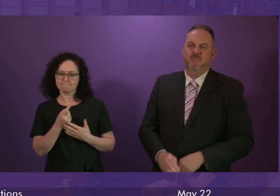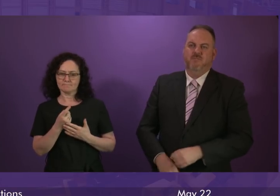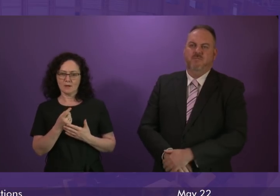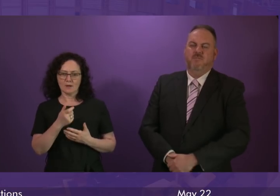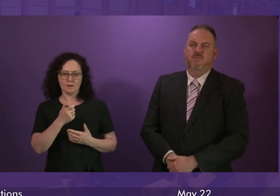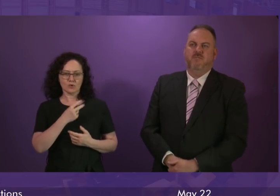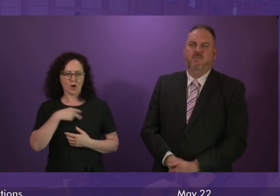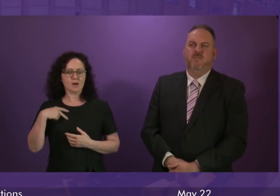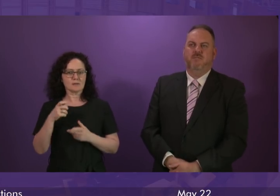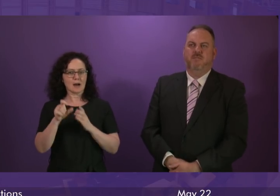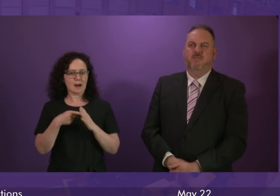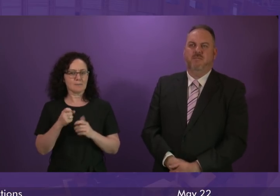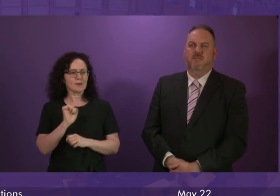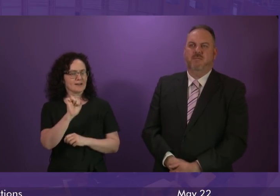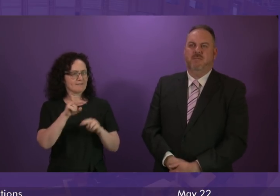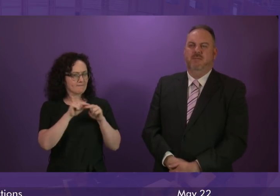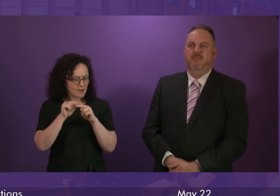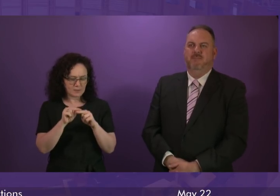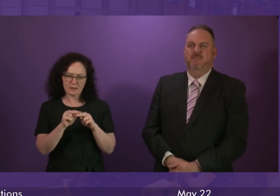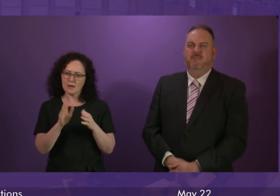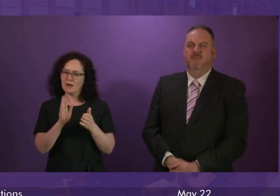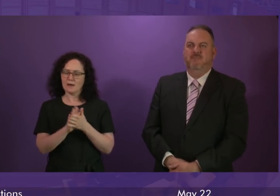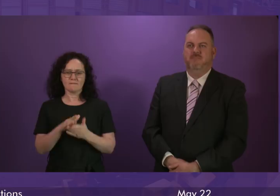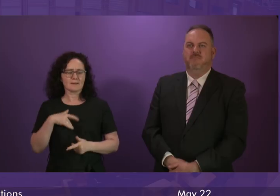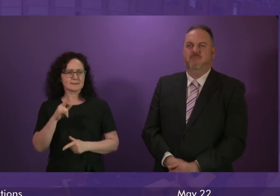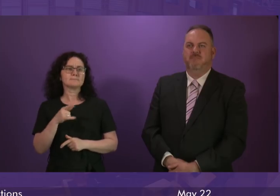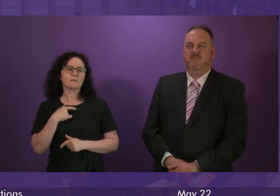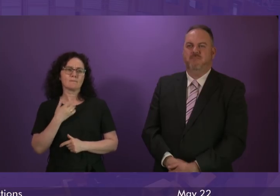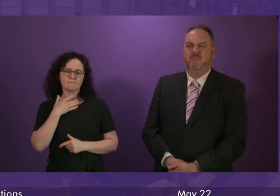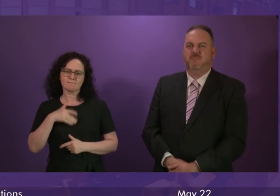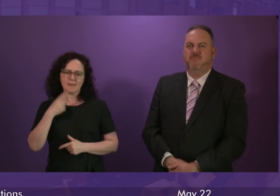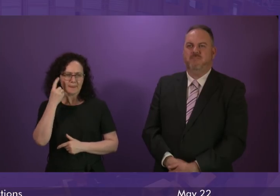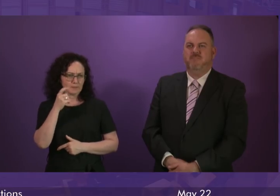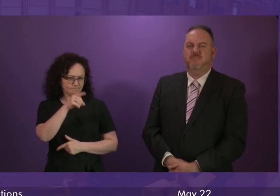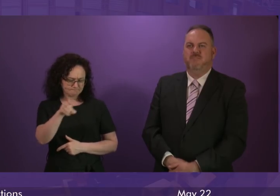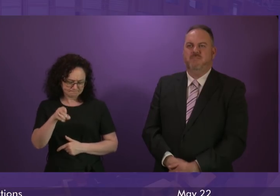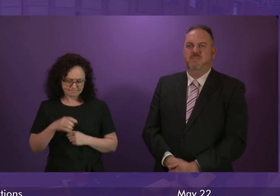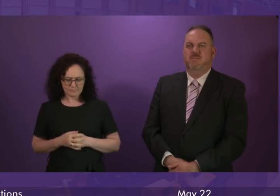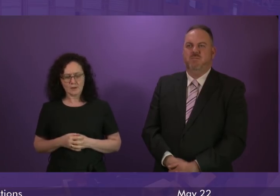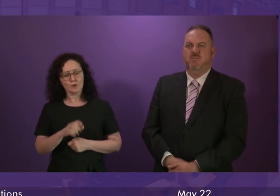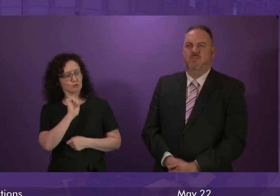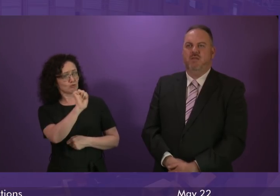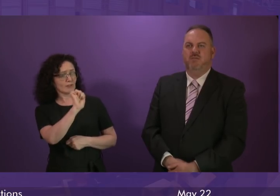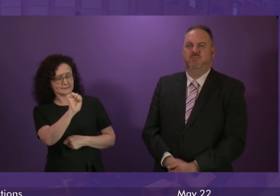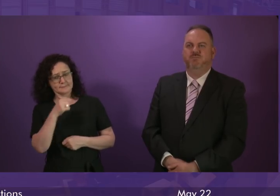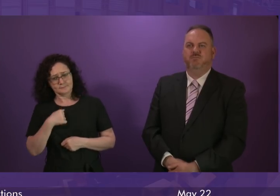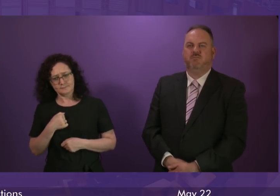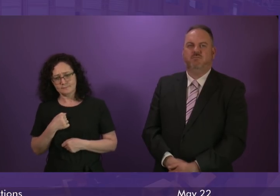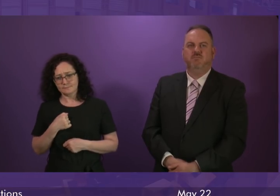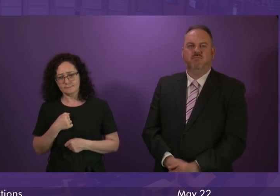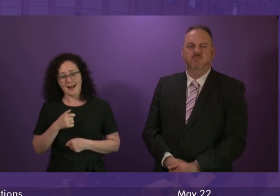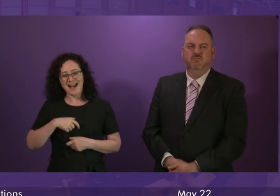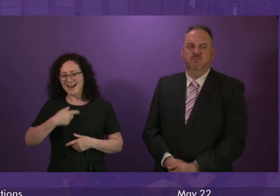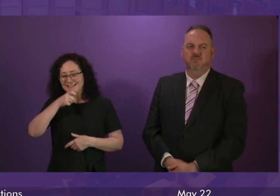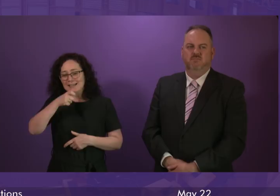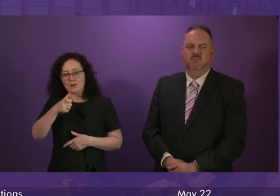councillor Campbell and to his family. I'm sure they were deeply shocked at what occurred. As the member rightly says, I cannot and will not